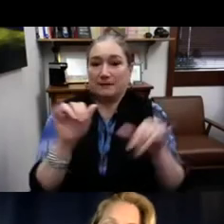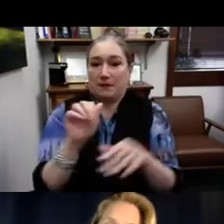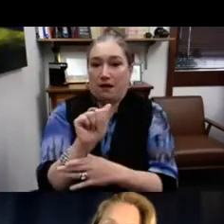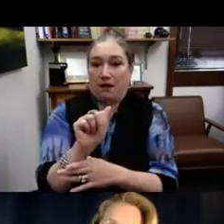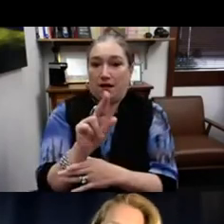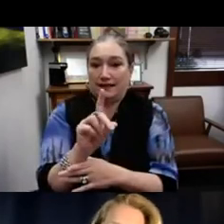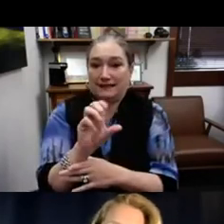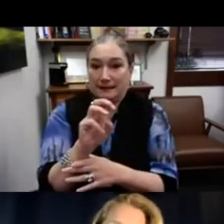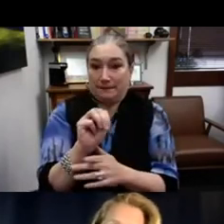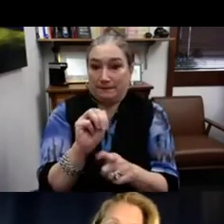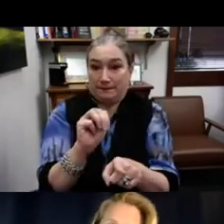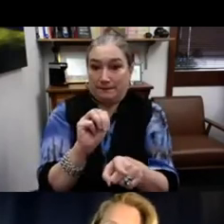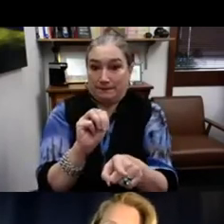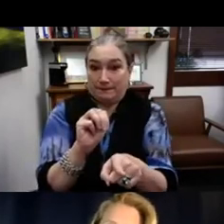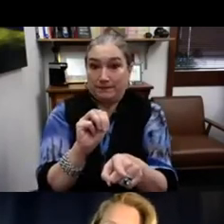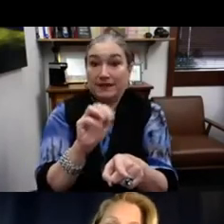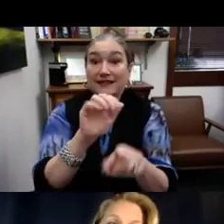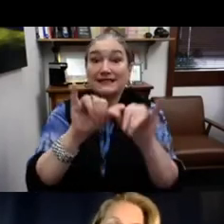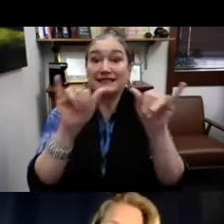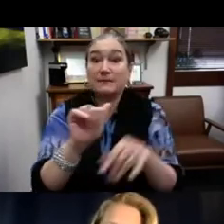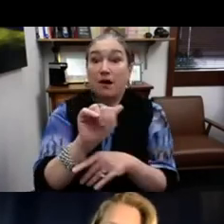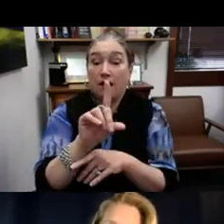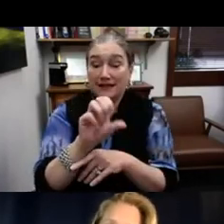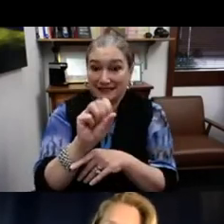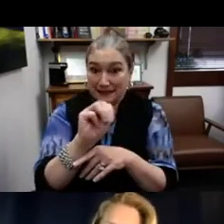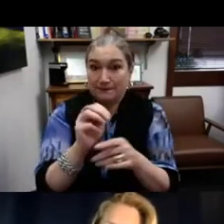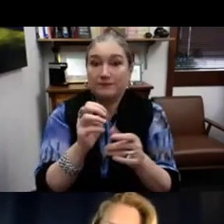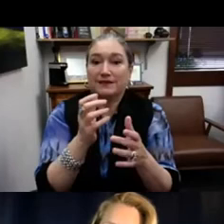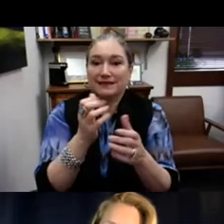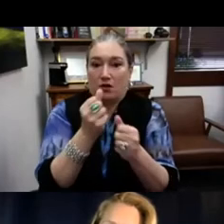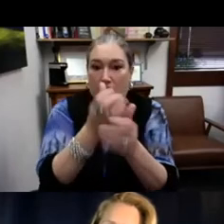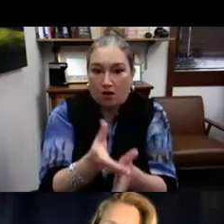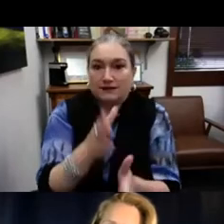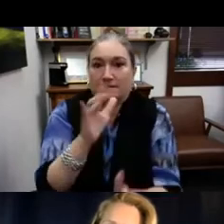The red squared box that you see, that's systematic audism.